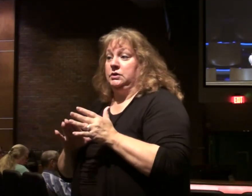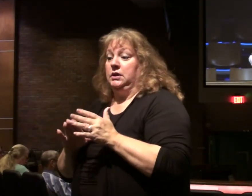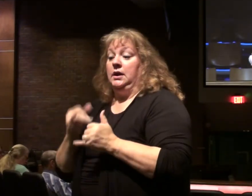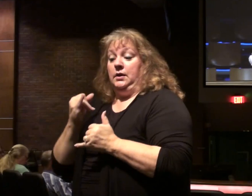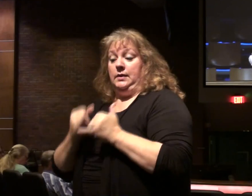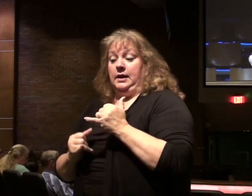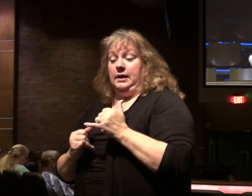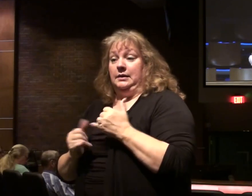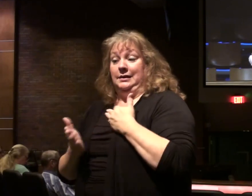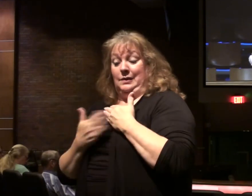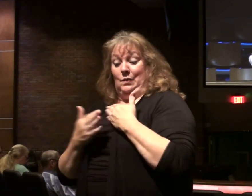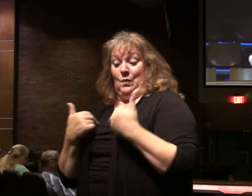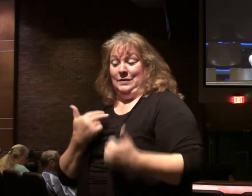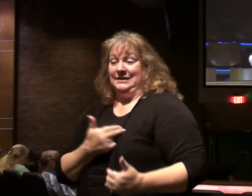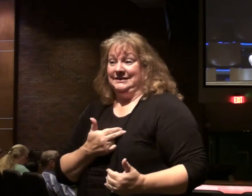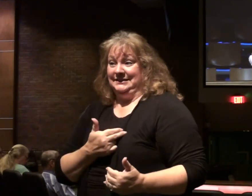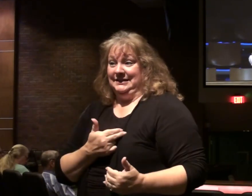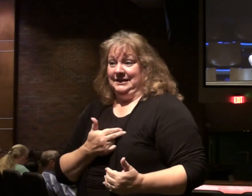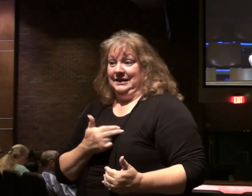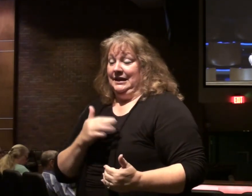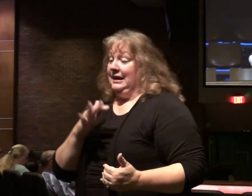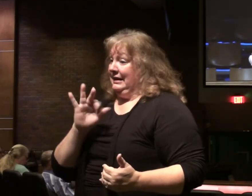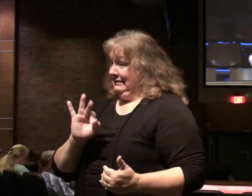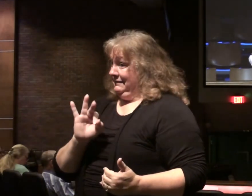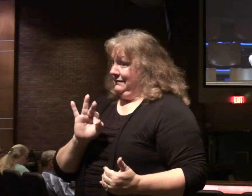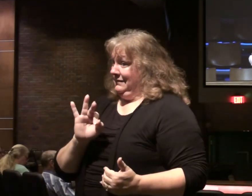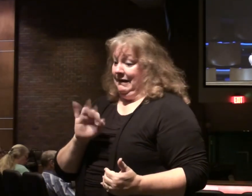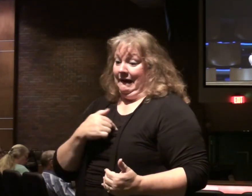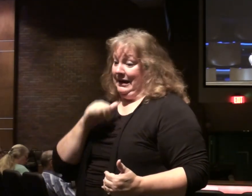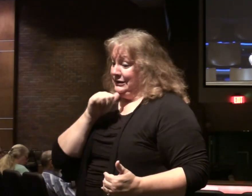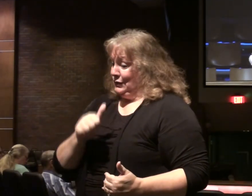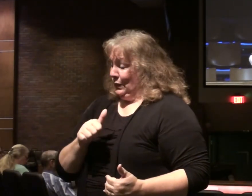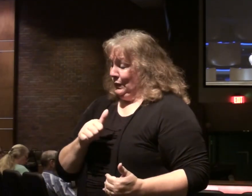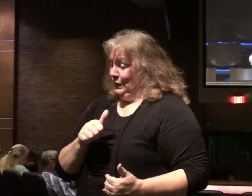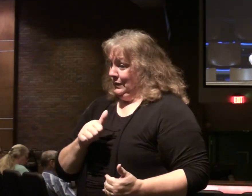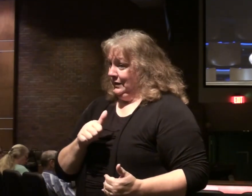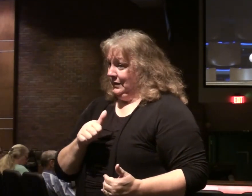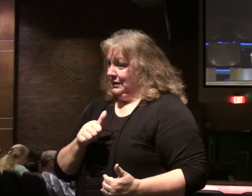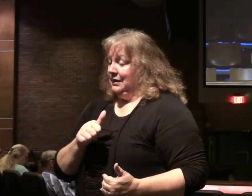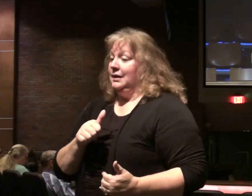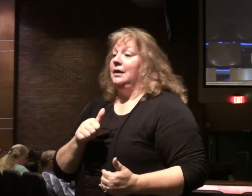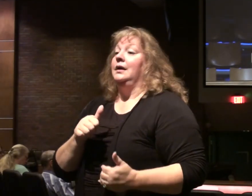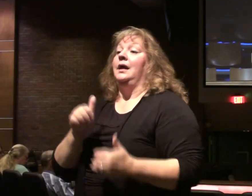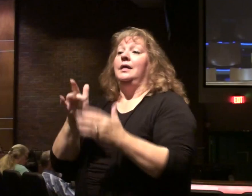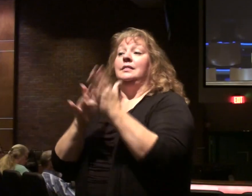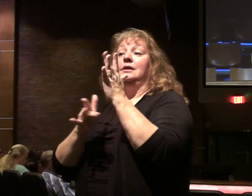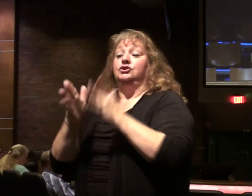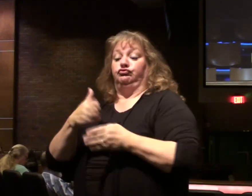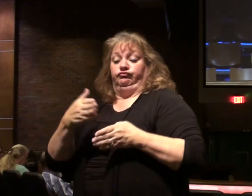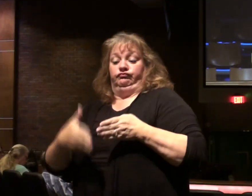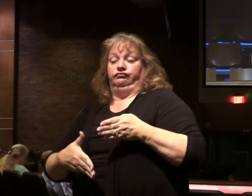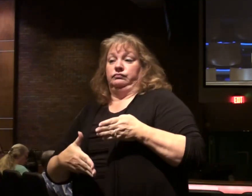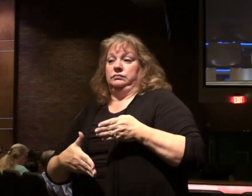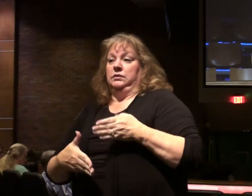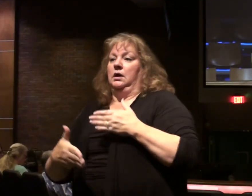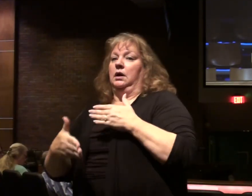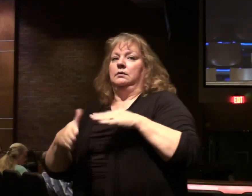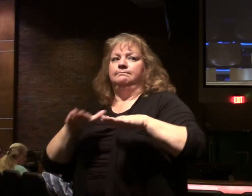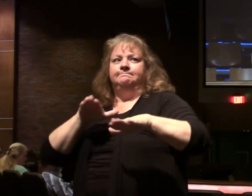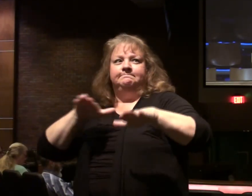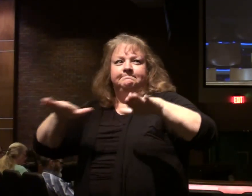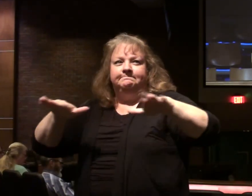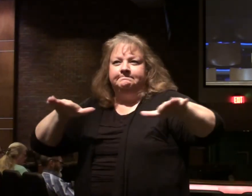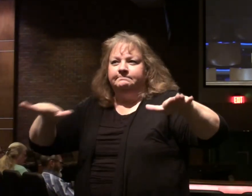that warn us what happens if we don't. Then he'll end, Christ will end with really a call,